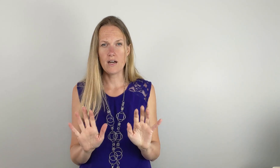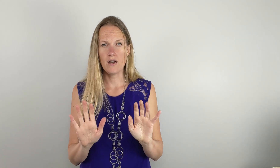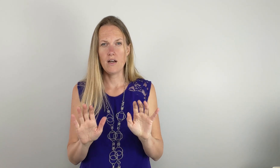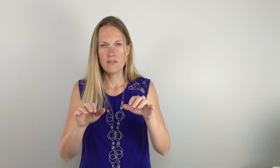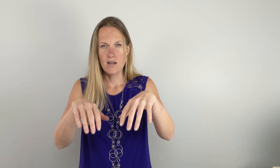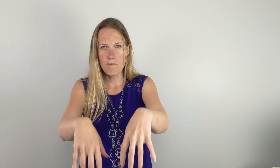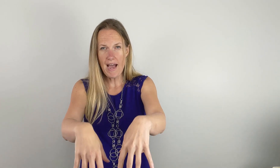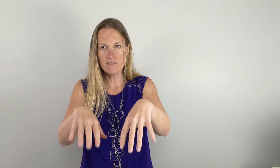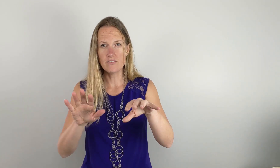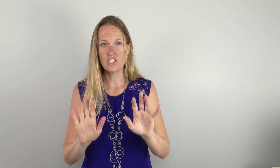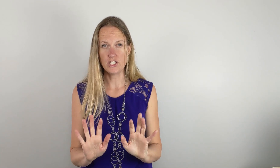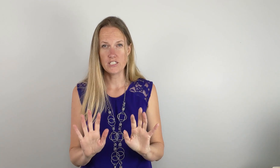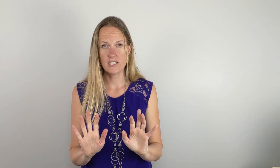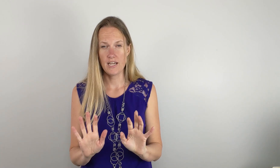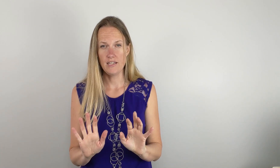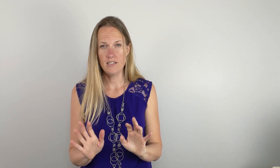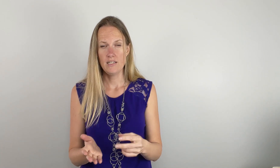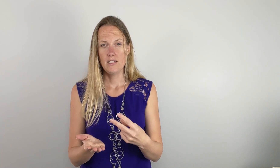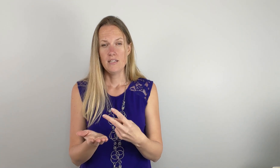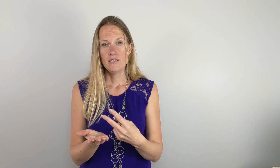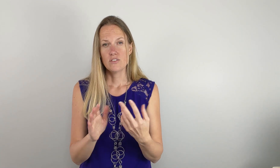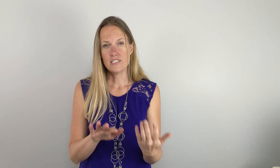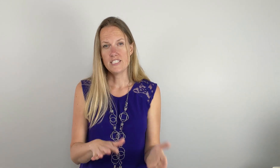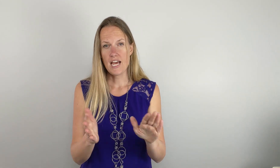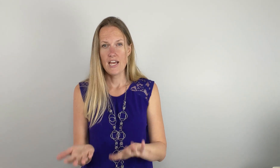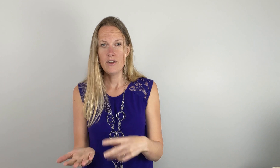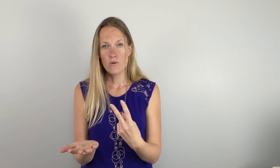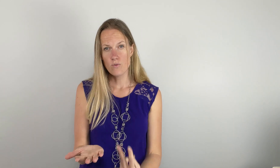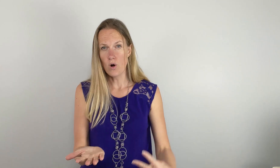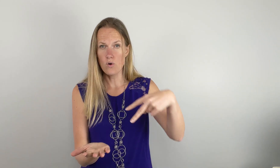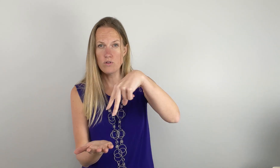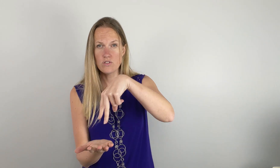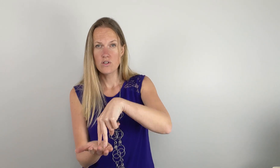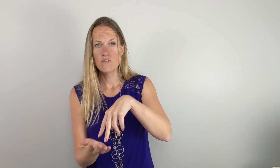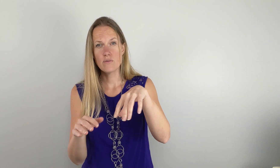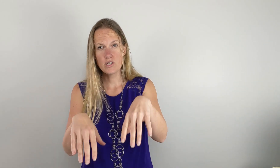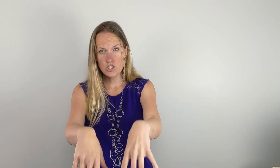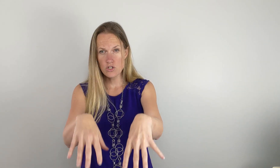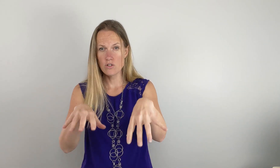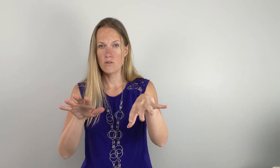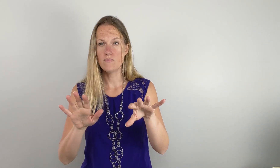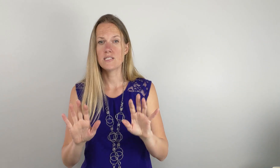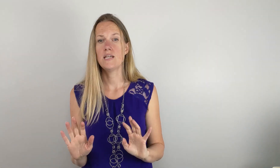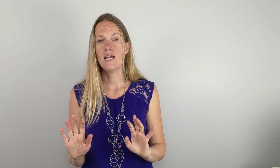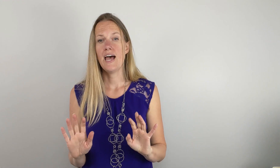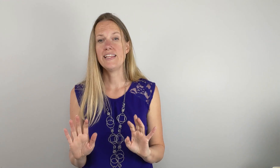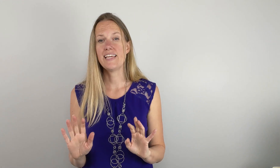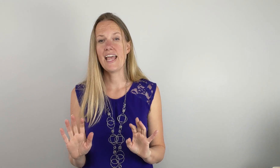a mound of dirt. Okay. So the dead rose from their tombs. And the